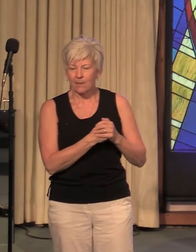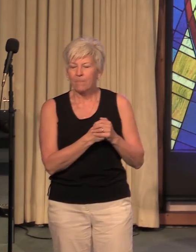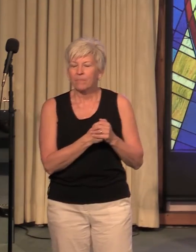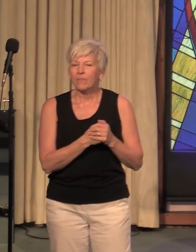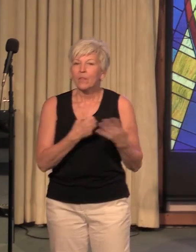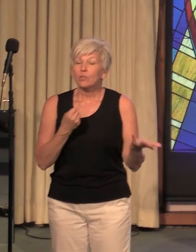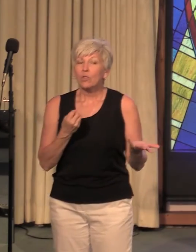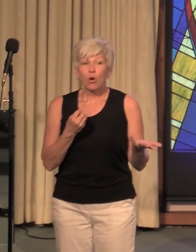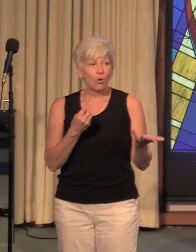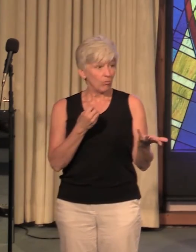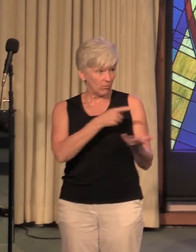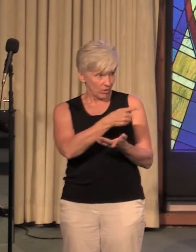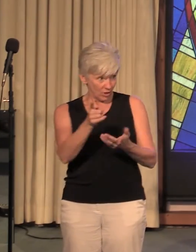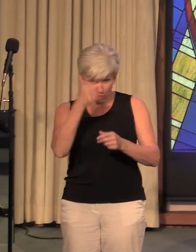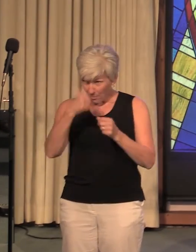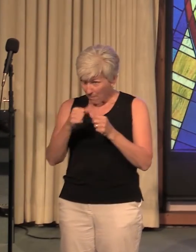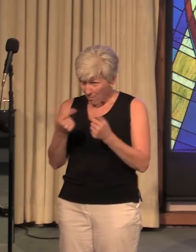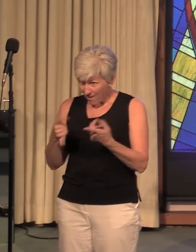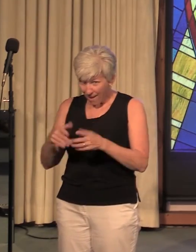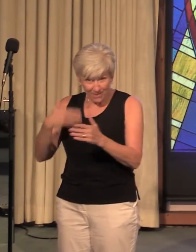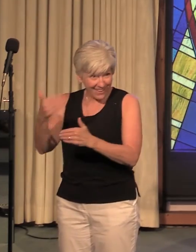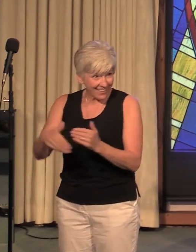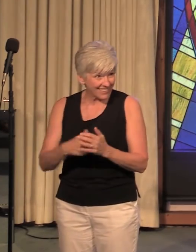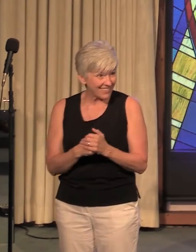so does anyone remember what happened next